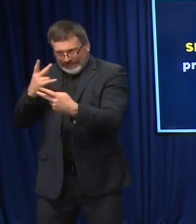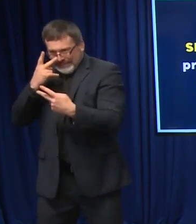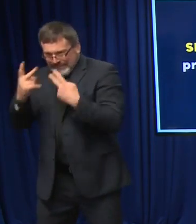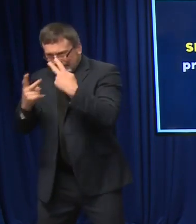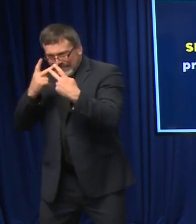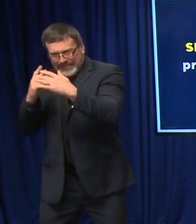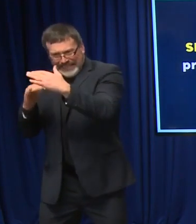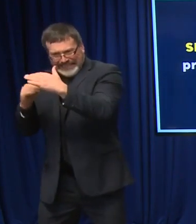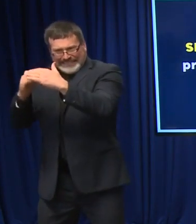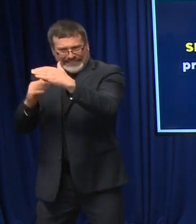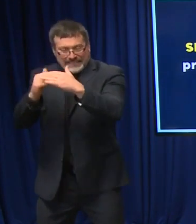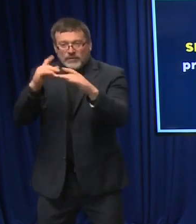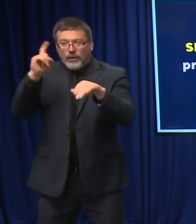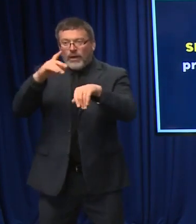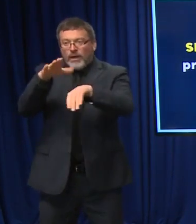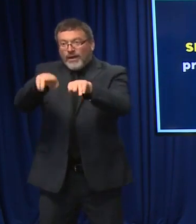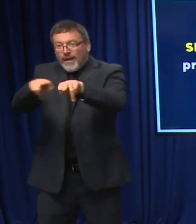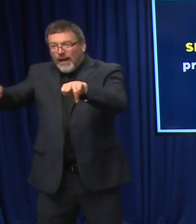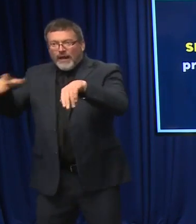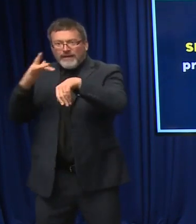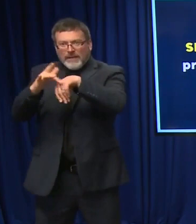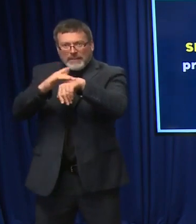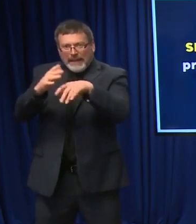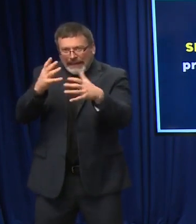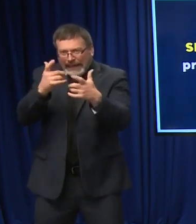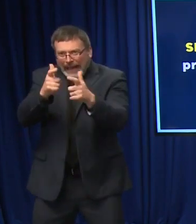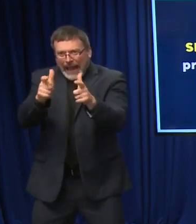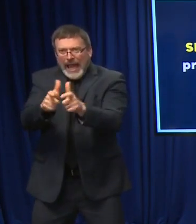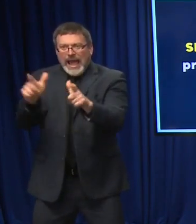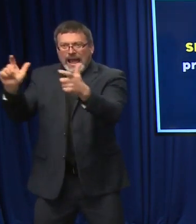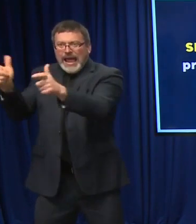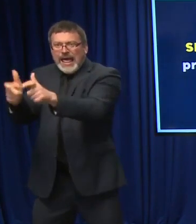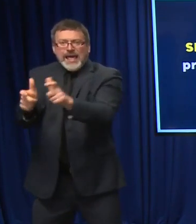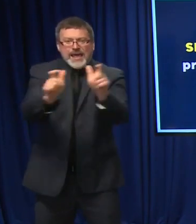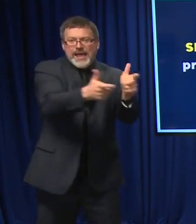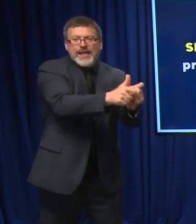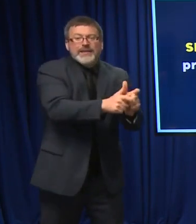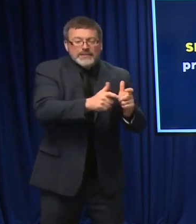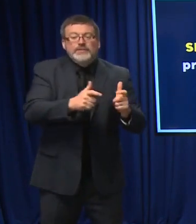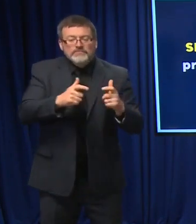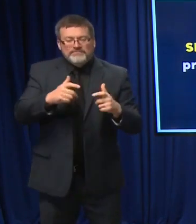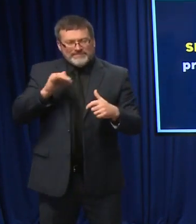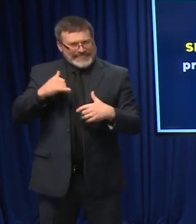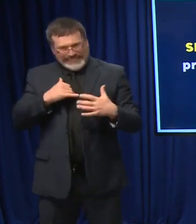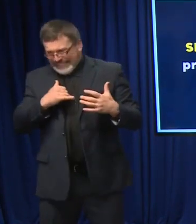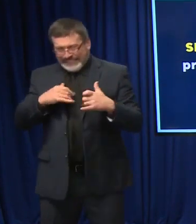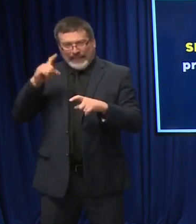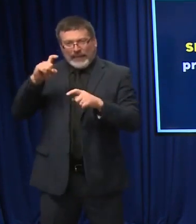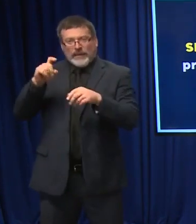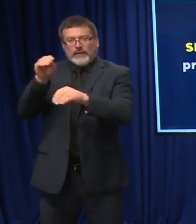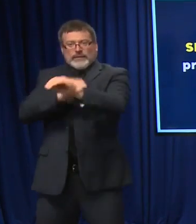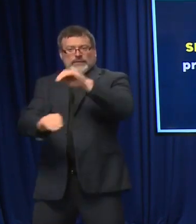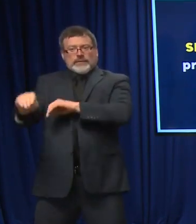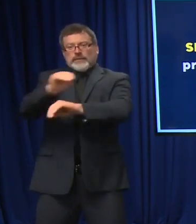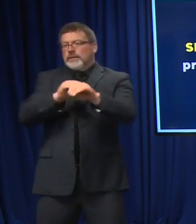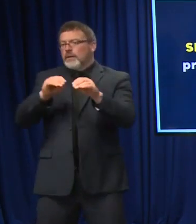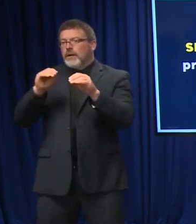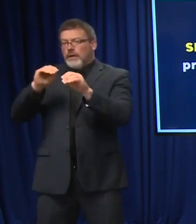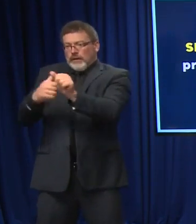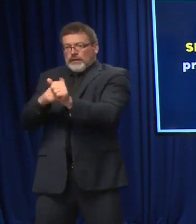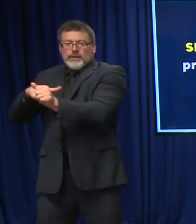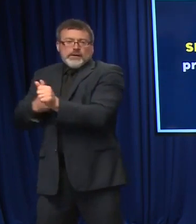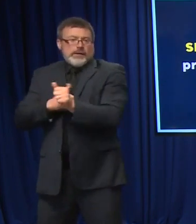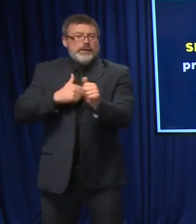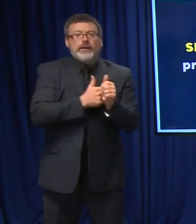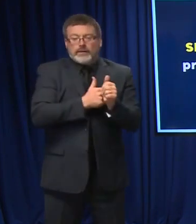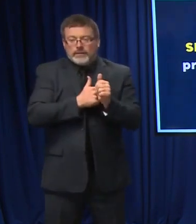meet those challenges, those needs, and those demands of this hospital capacity crisis. Switching topics a